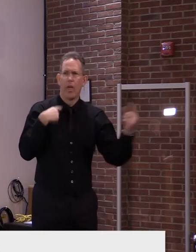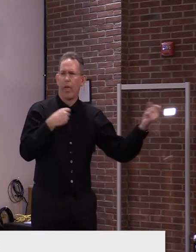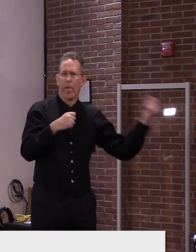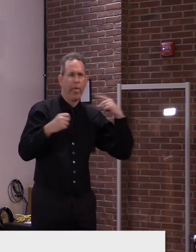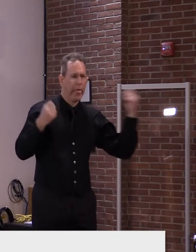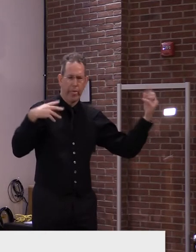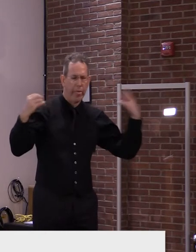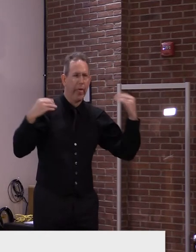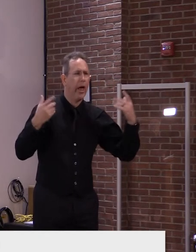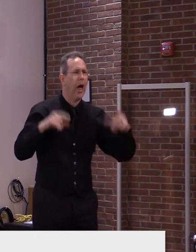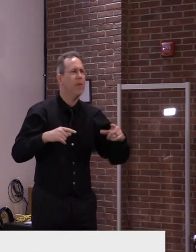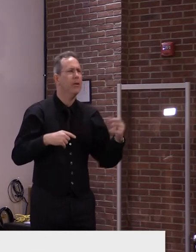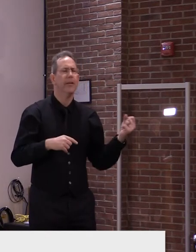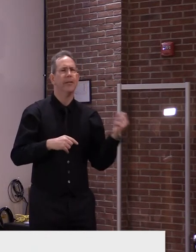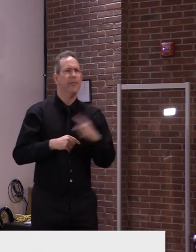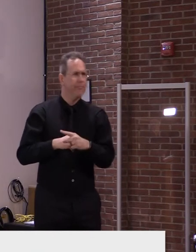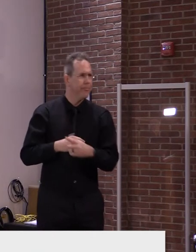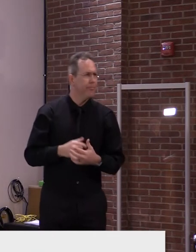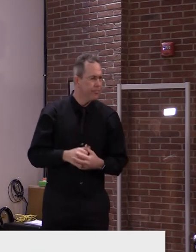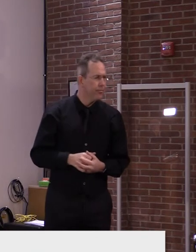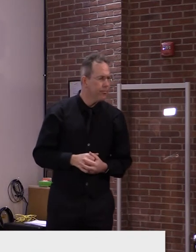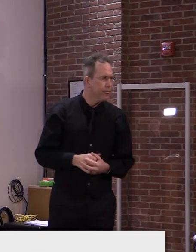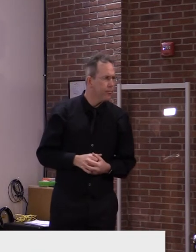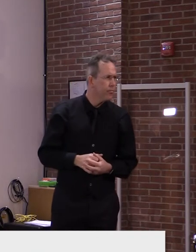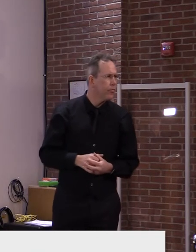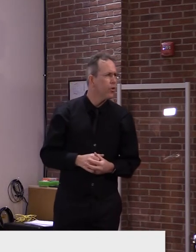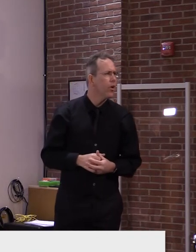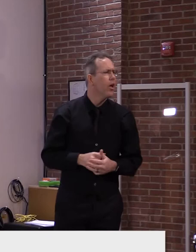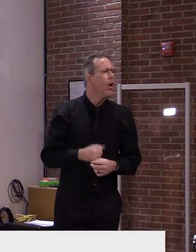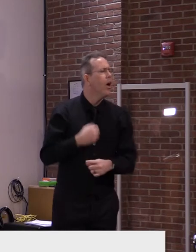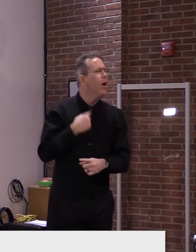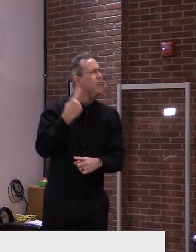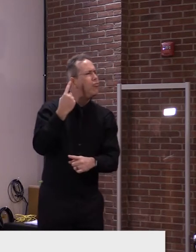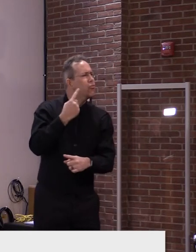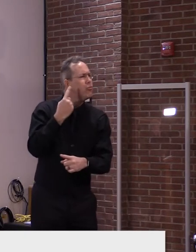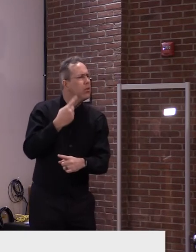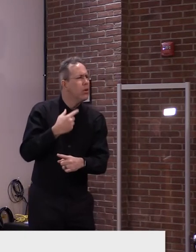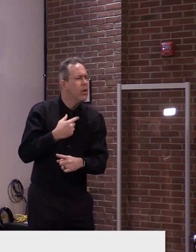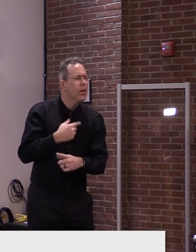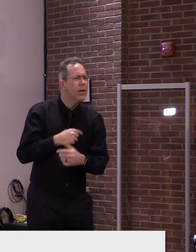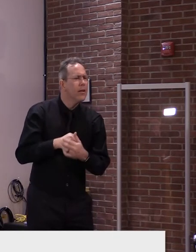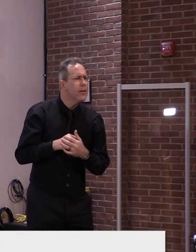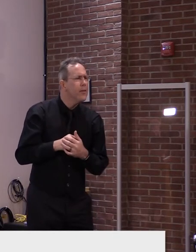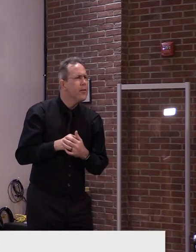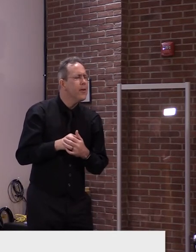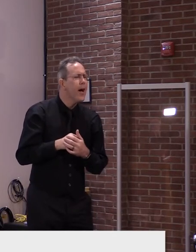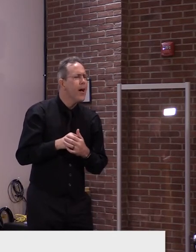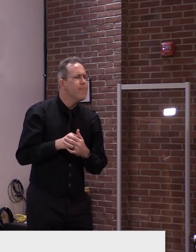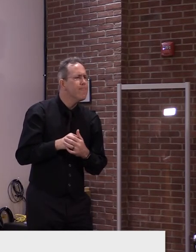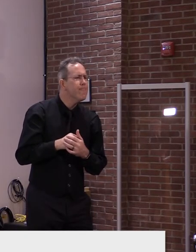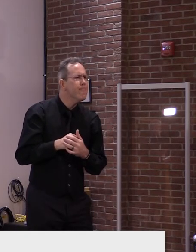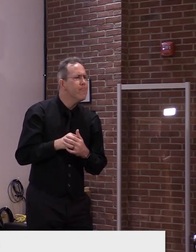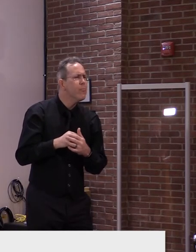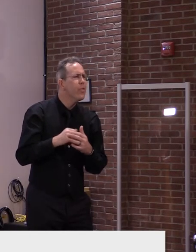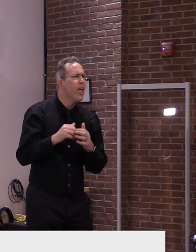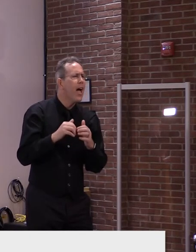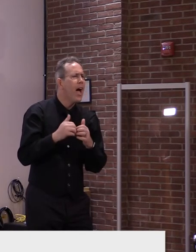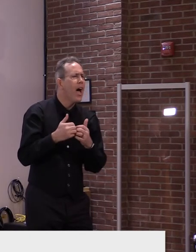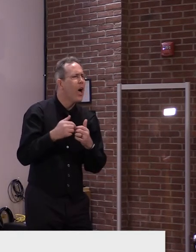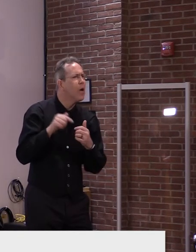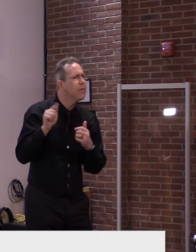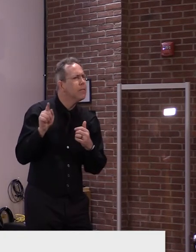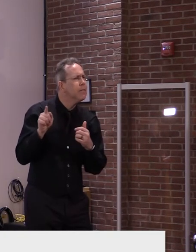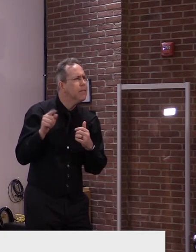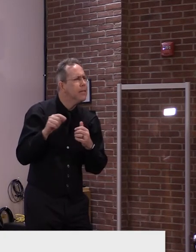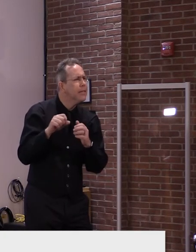was, what is the way that the, um, the state is going to be advising these facilities on what's the appropriate way to gauge the safety of